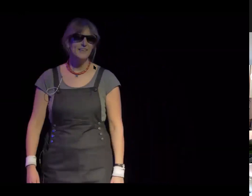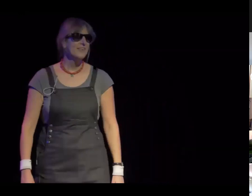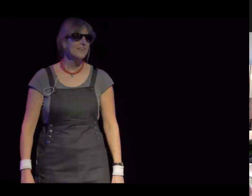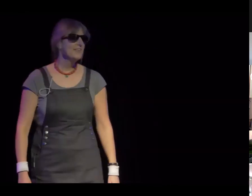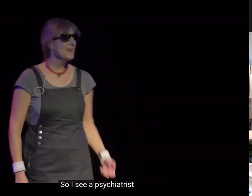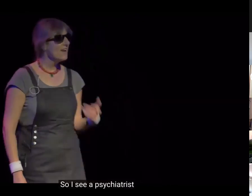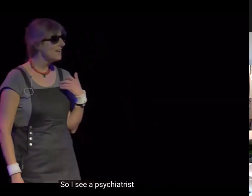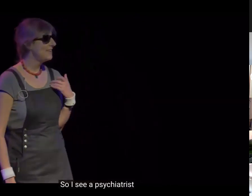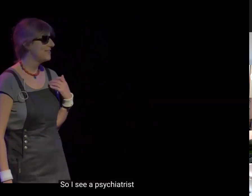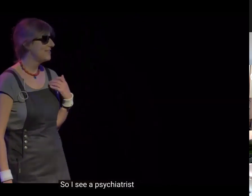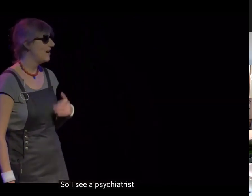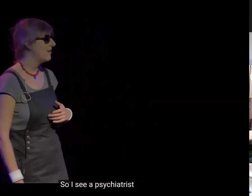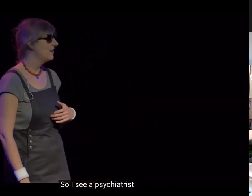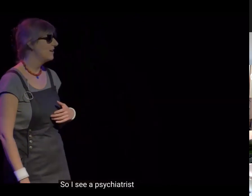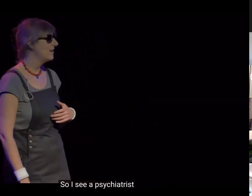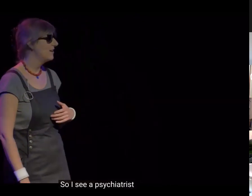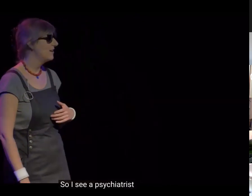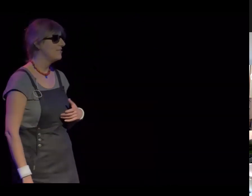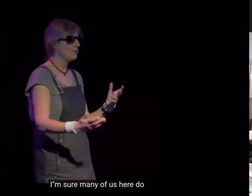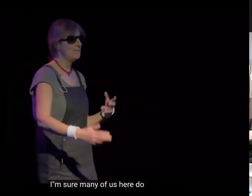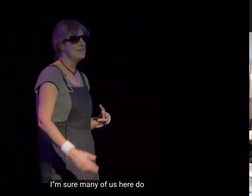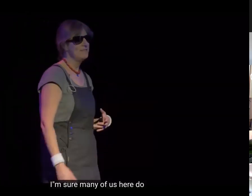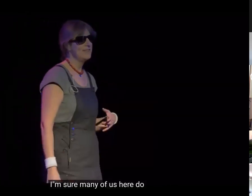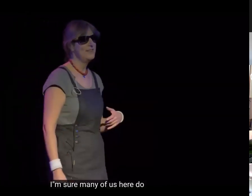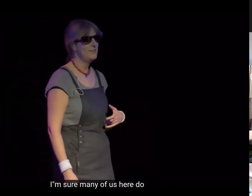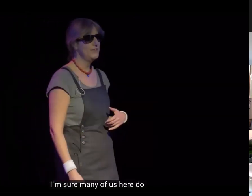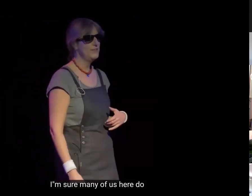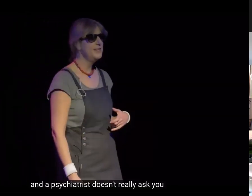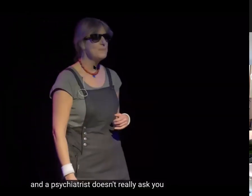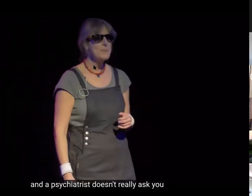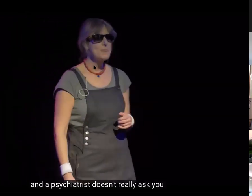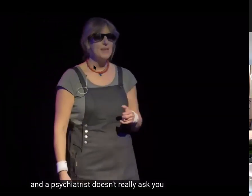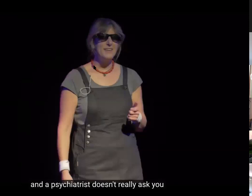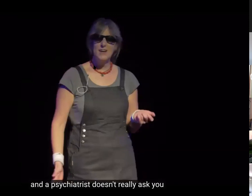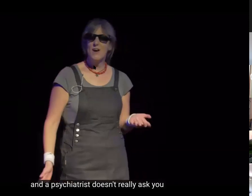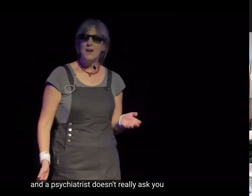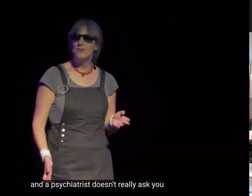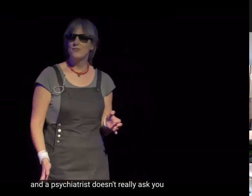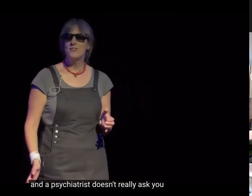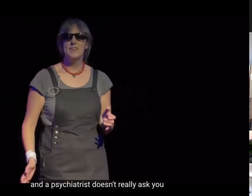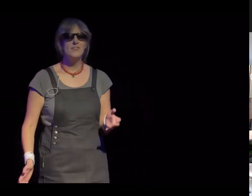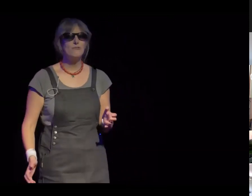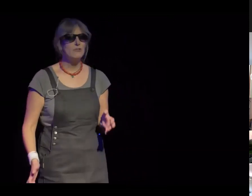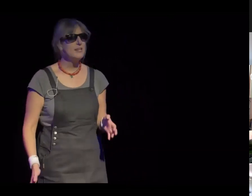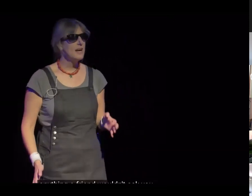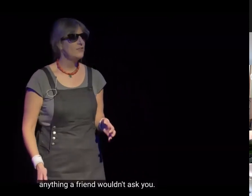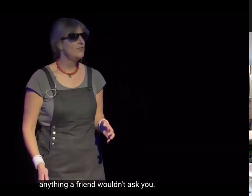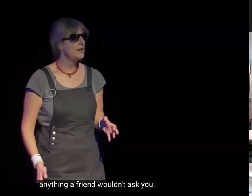So I see a psychiatrist. I'm sure many of us here do. And a psychiatrist doesn't really ask you